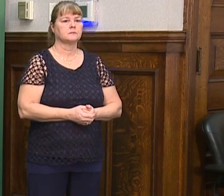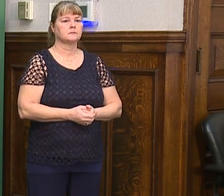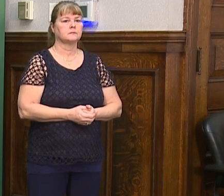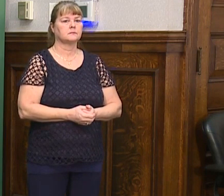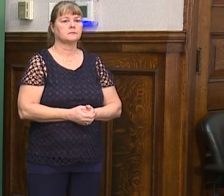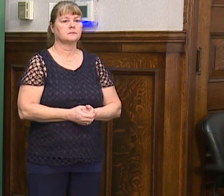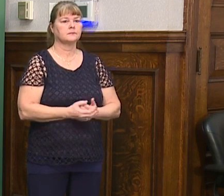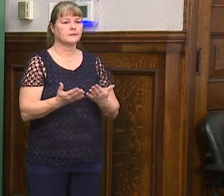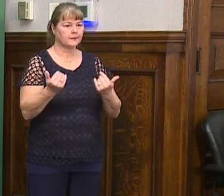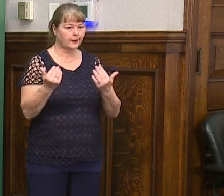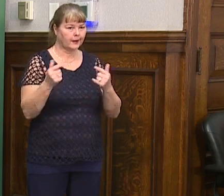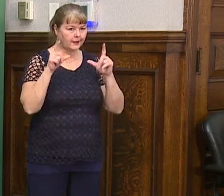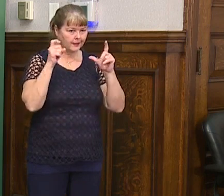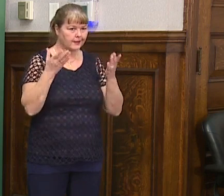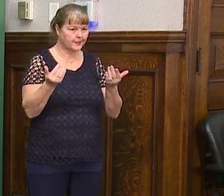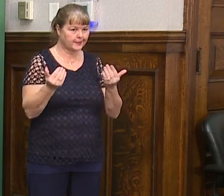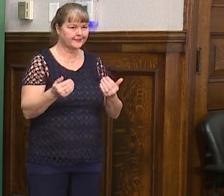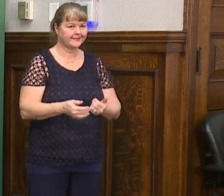come on, man. Come on.